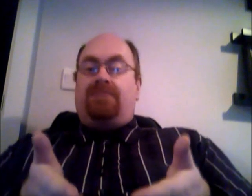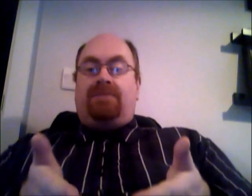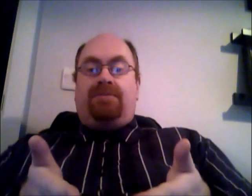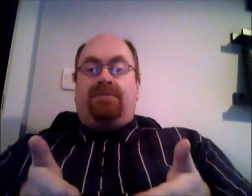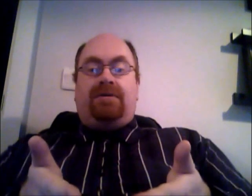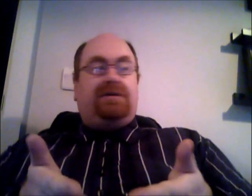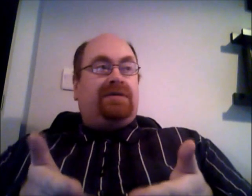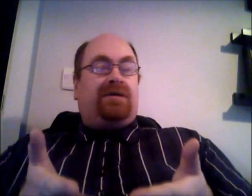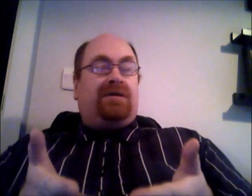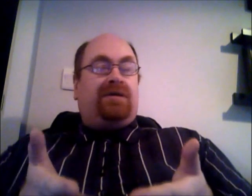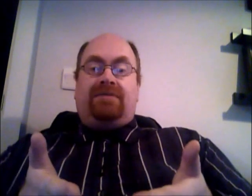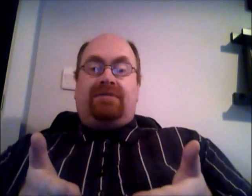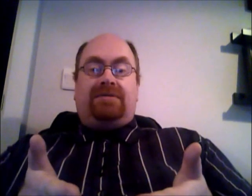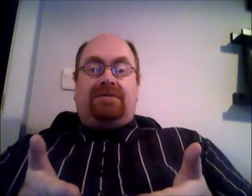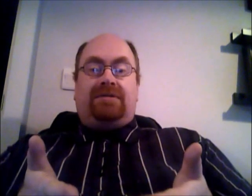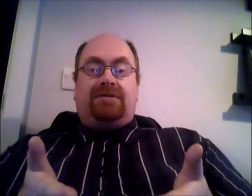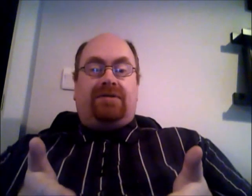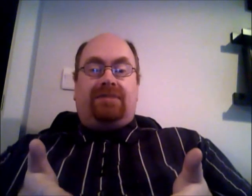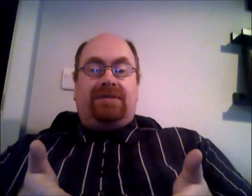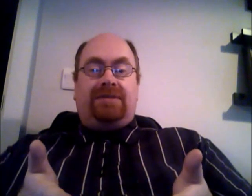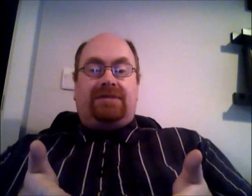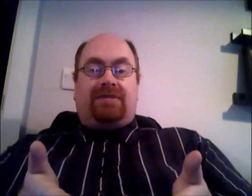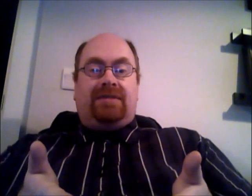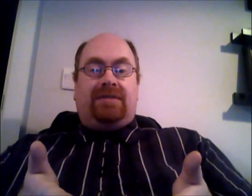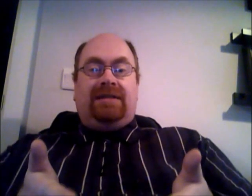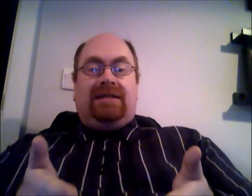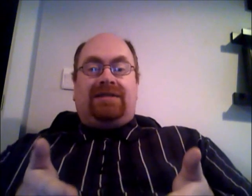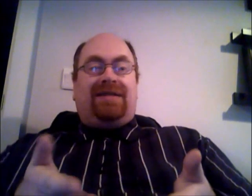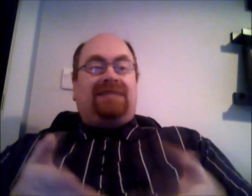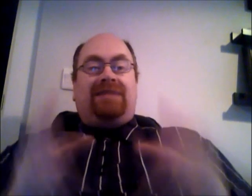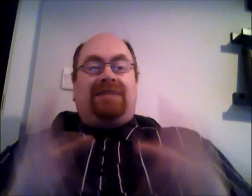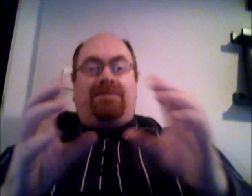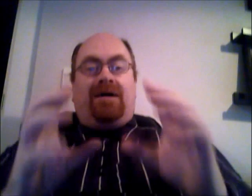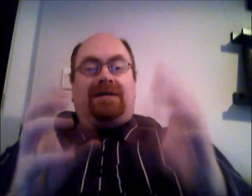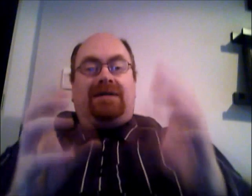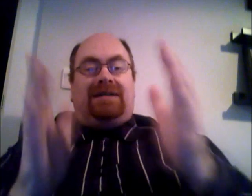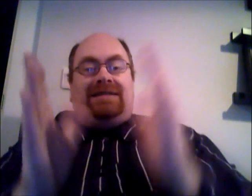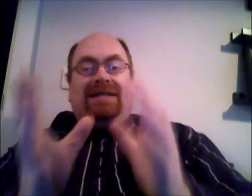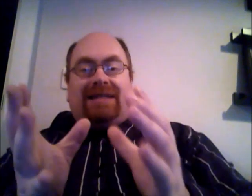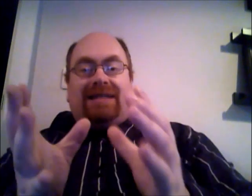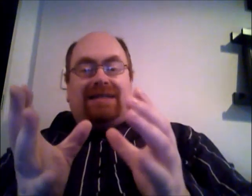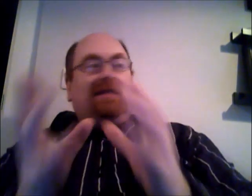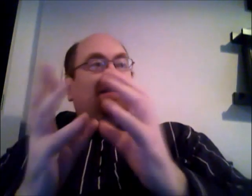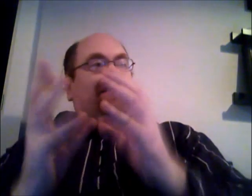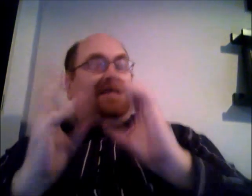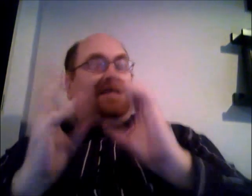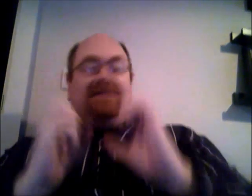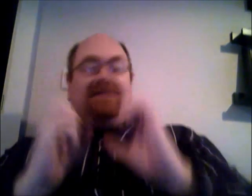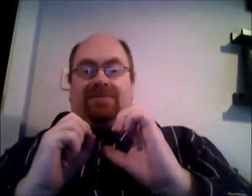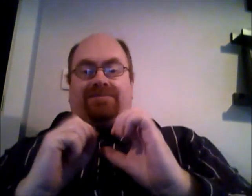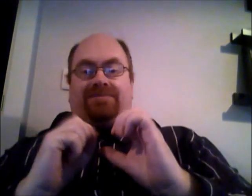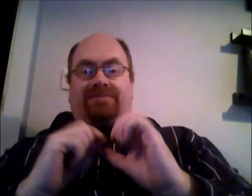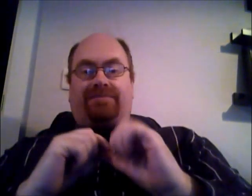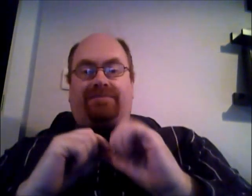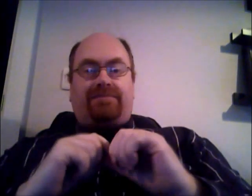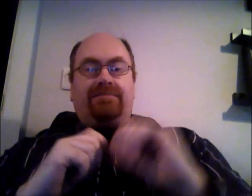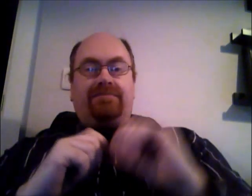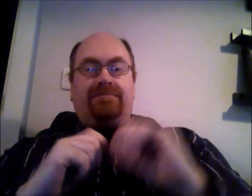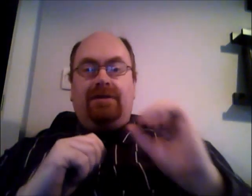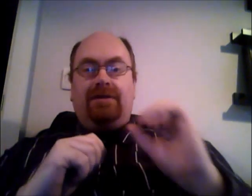do their all their do all their business from so there hasn't been a pot sitting there ready to go for